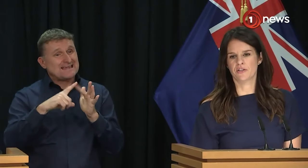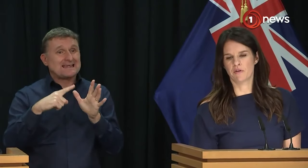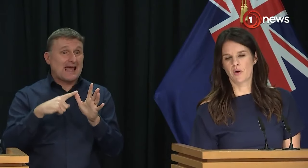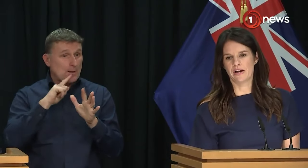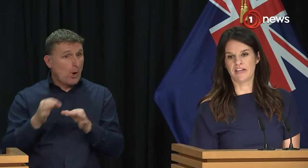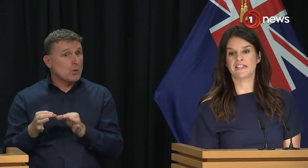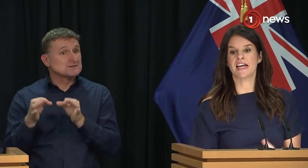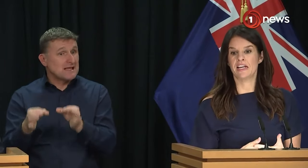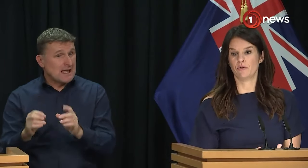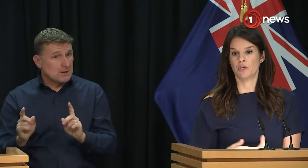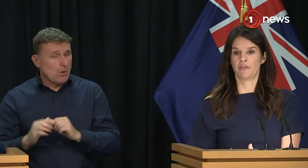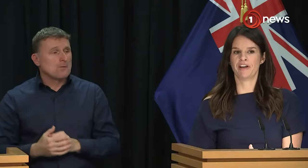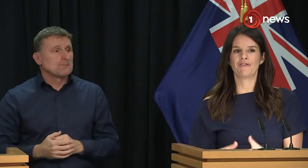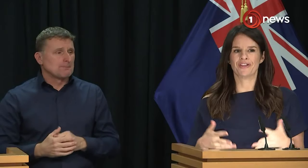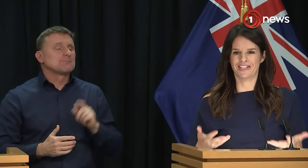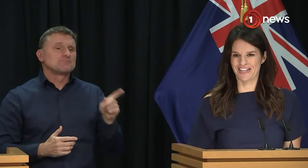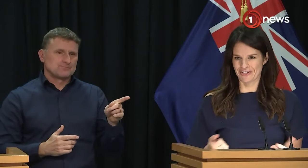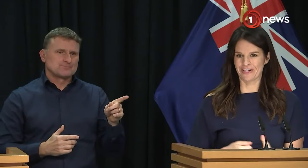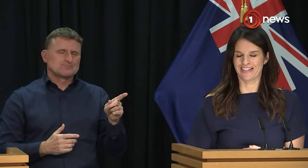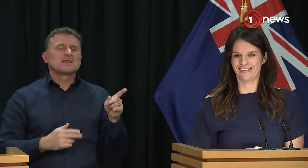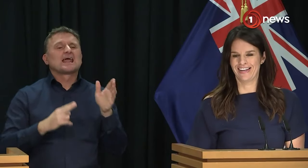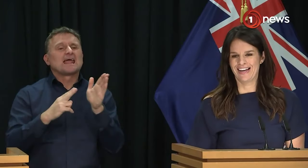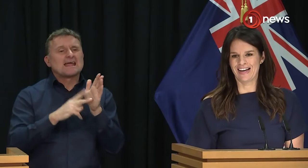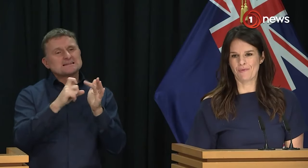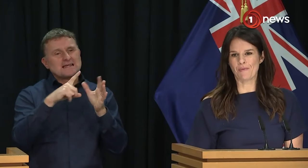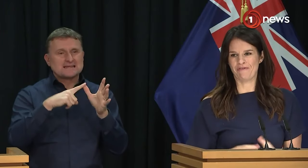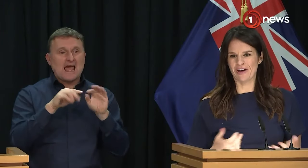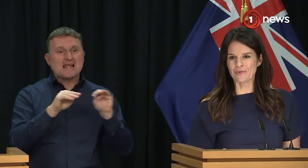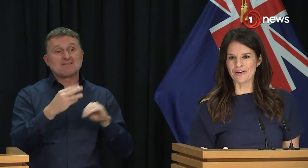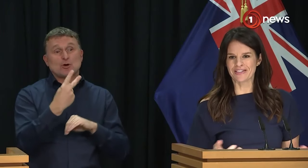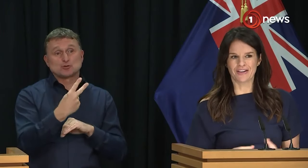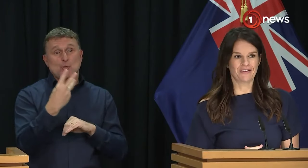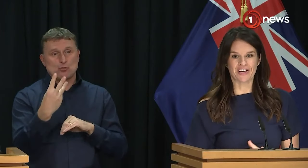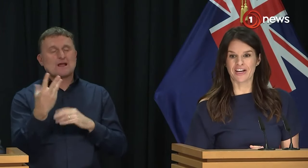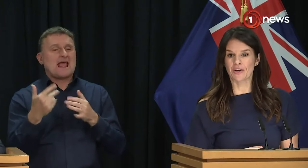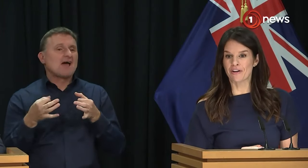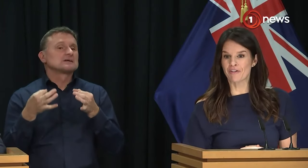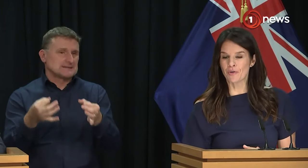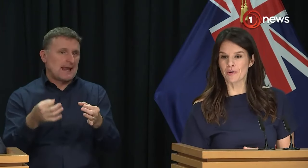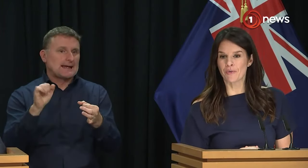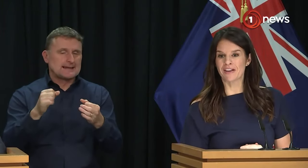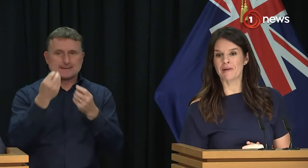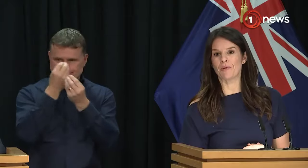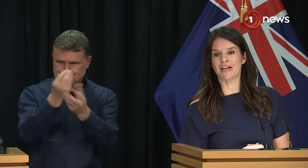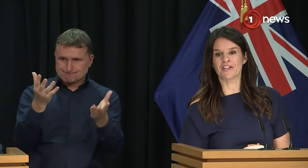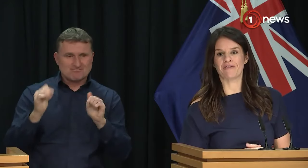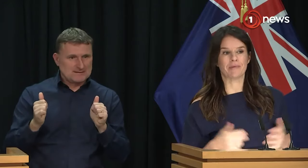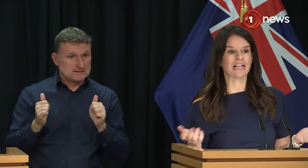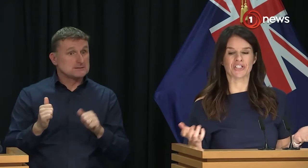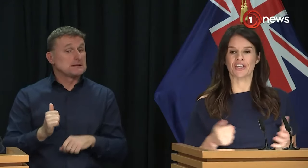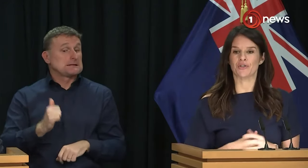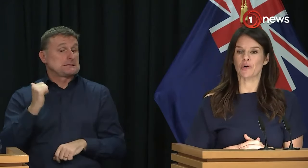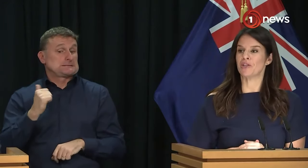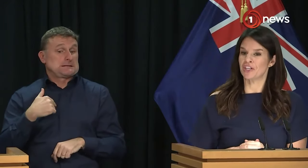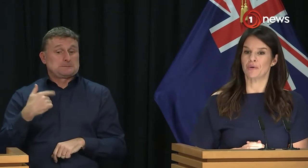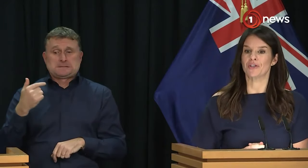a delay to the rollout of NCA Level 2 and 3 for this exact reason. What we found was that in fact I had a phone call on the way to the airport last night